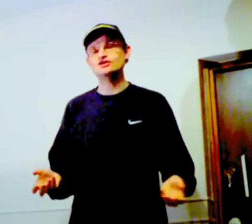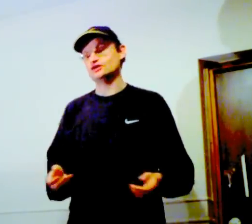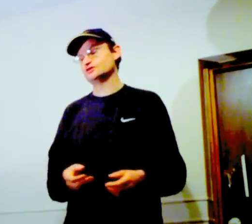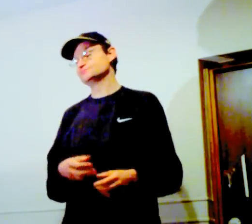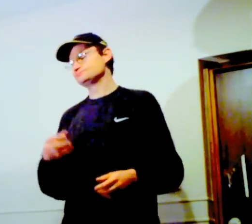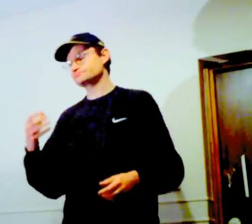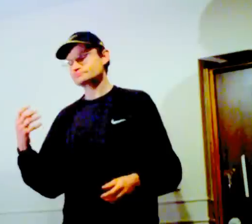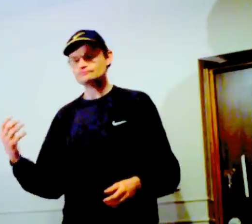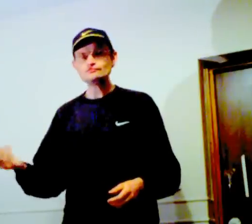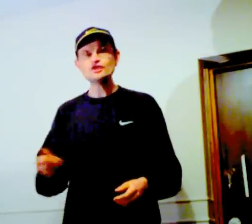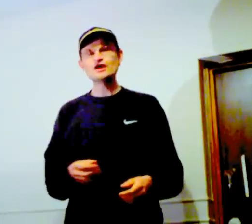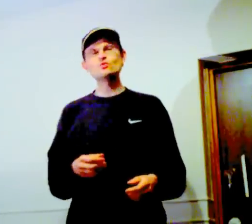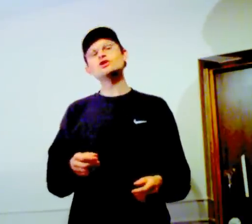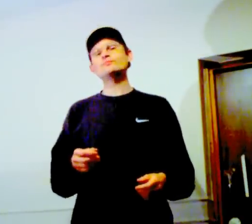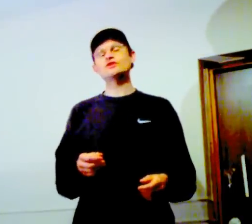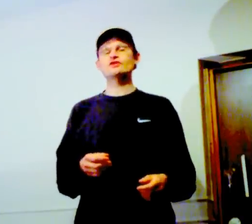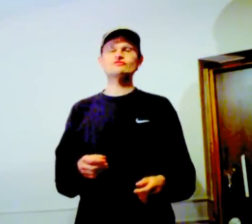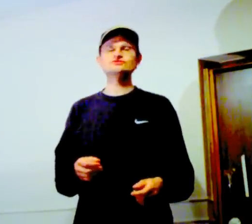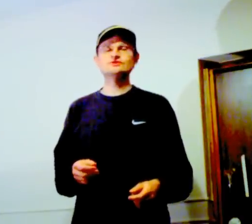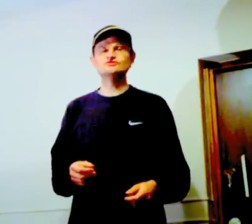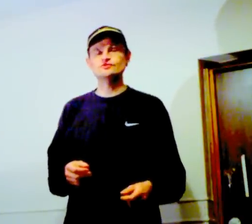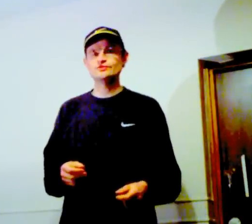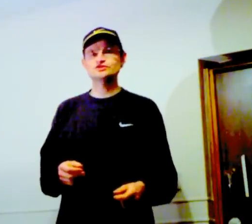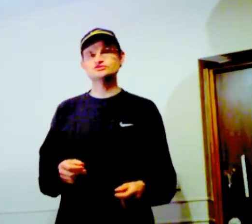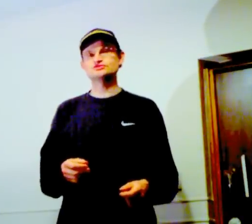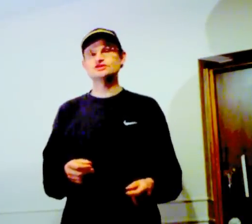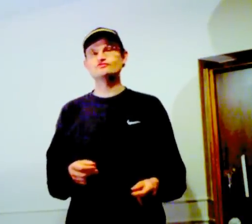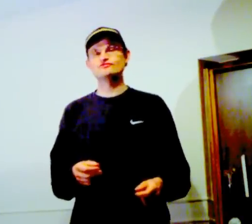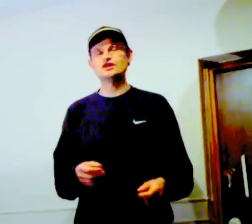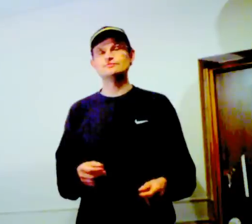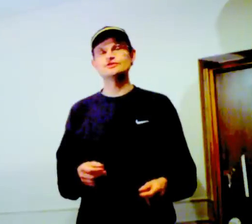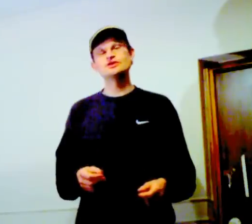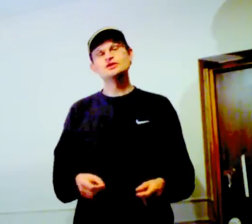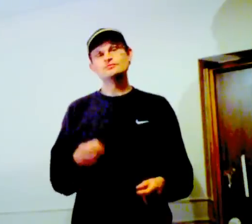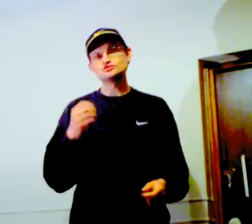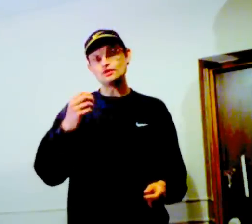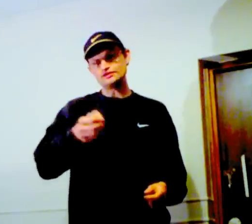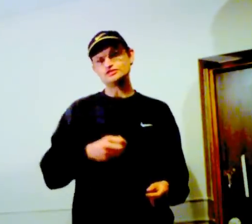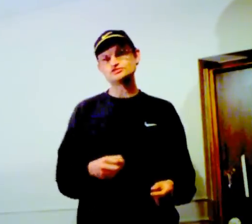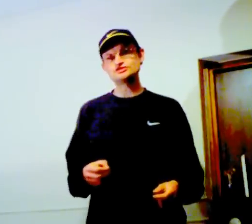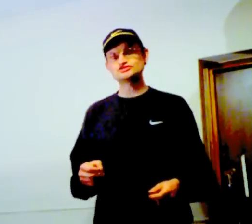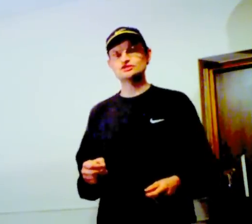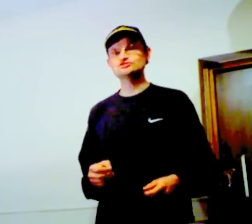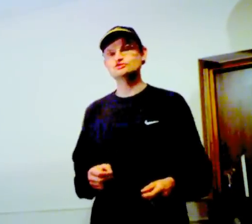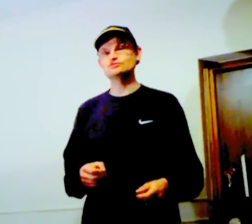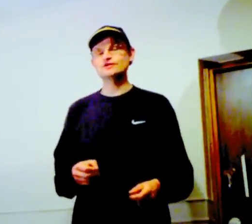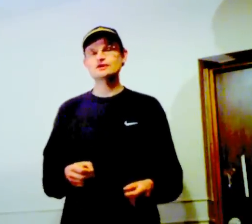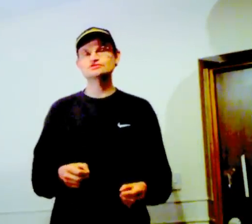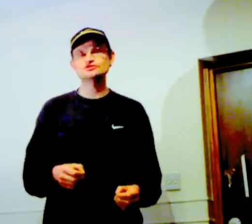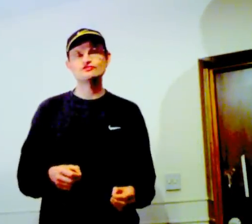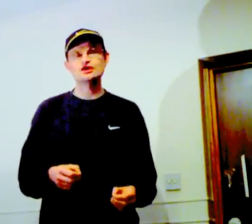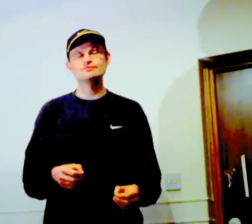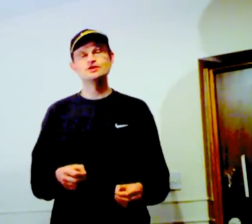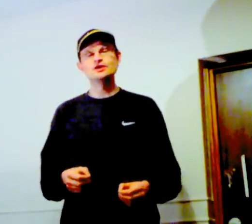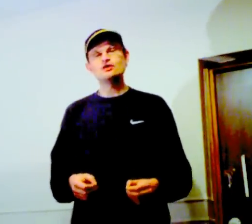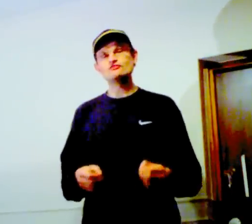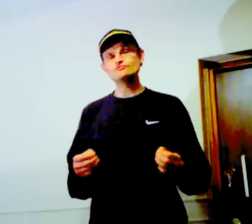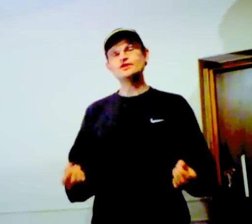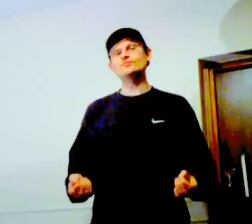and work upon other aspects of your personal self-development. But it's quite an interesting skill to be able to develop. Often people